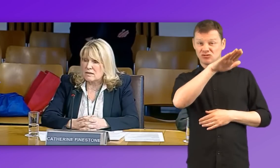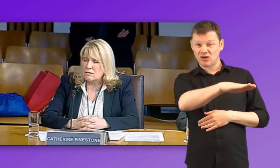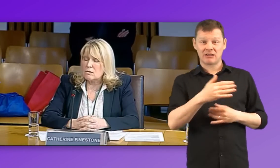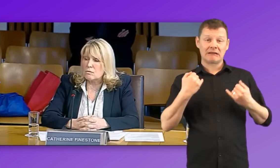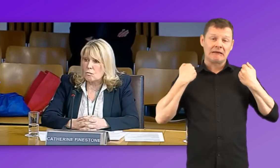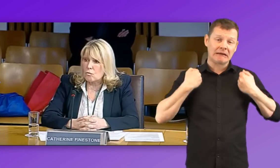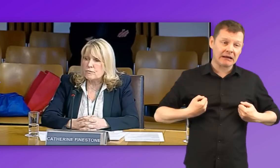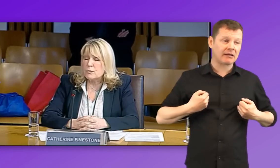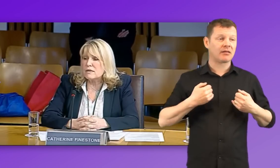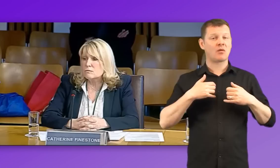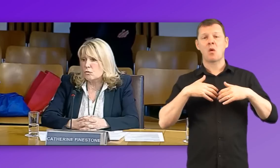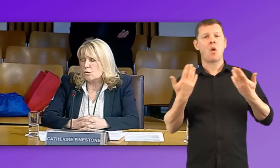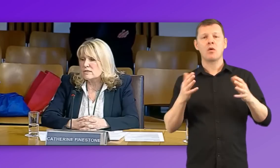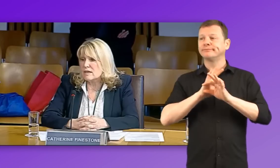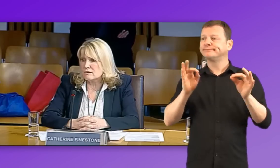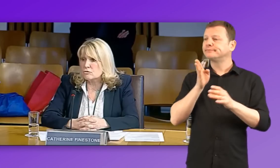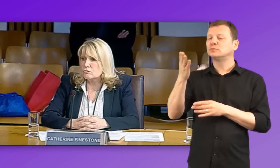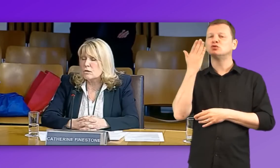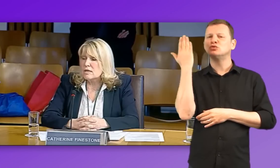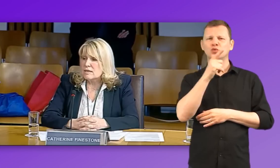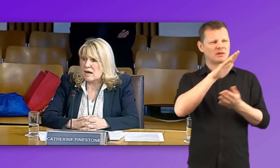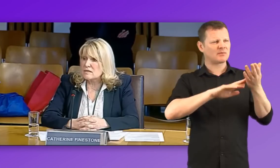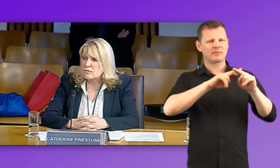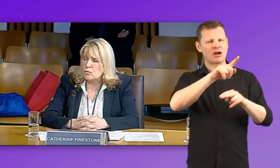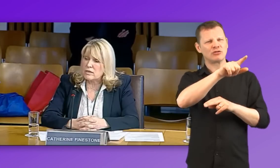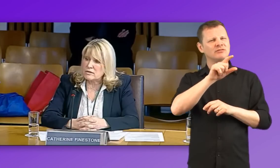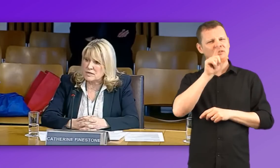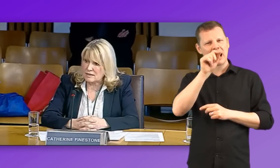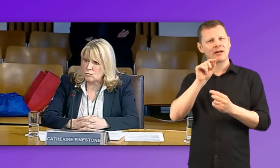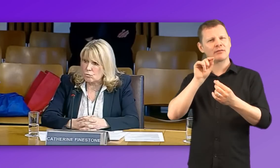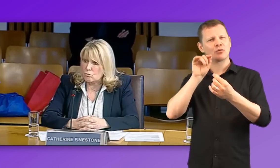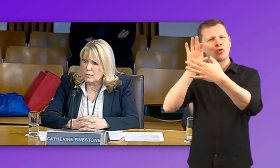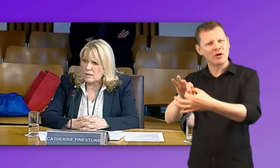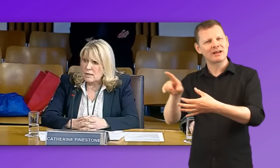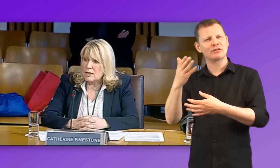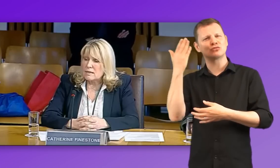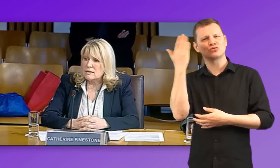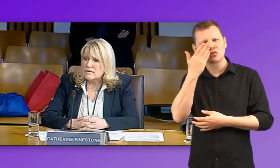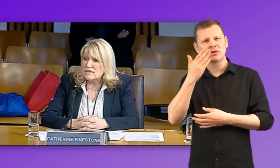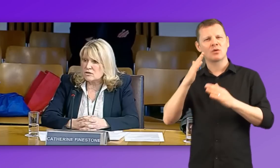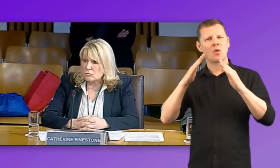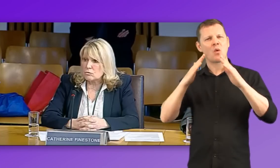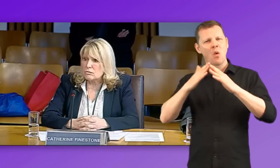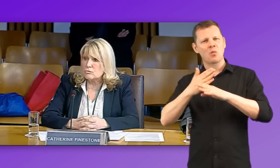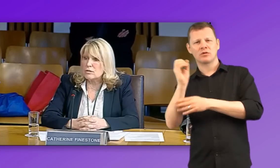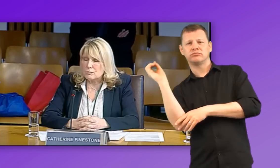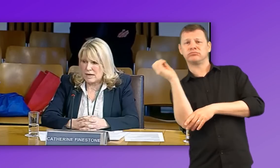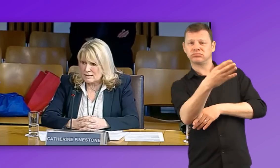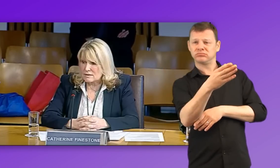ill or off, the parent will contact the school and ask for work to be sent home. And the teacher will do her best